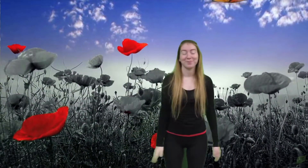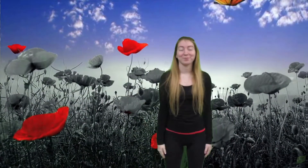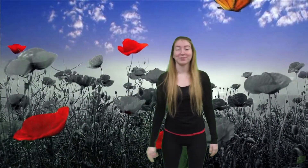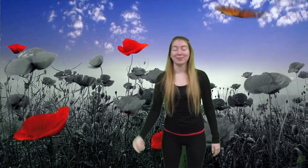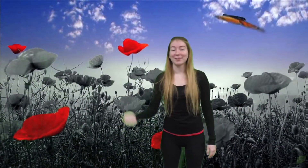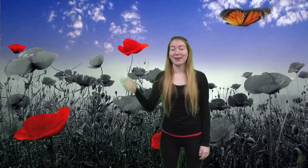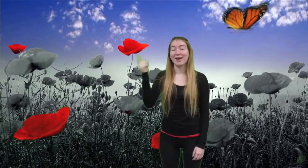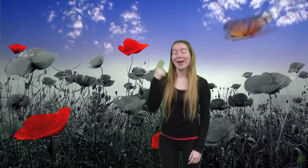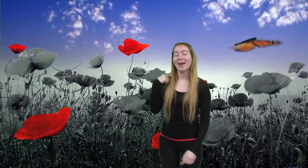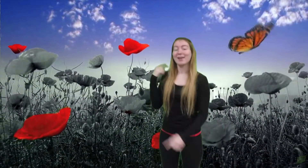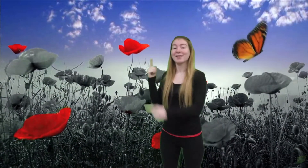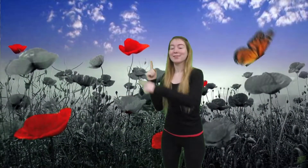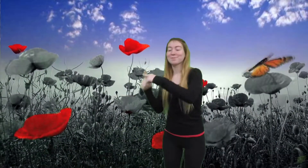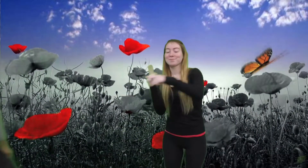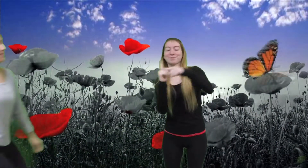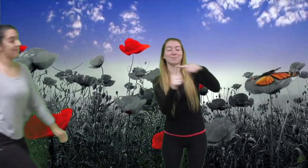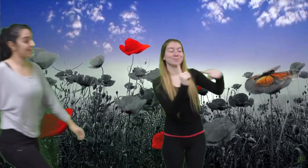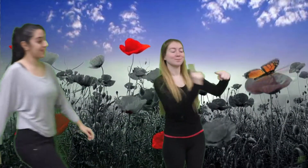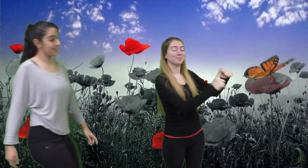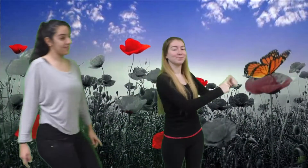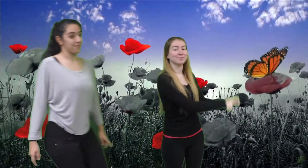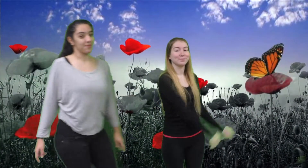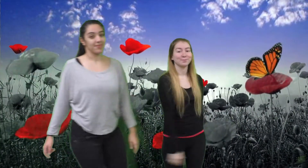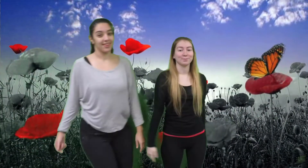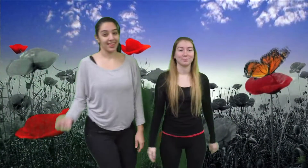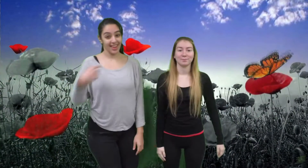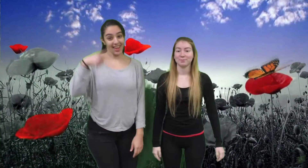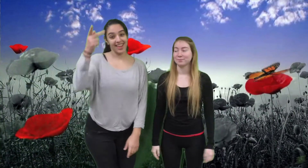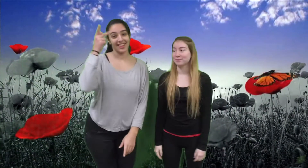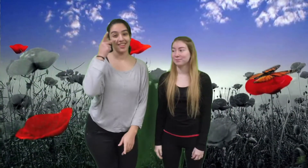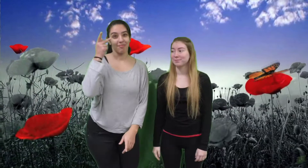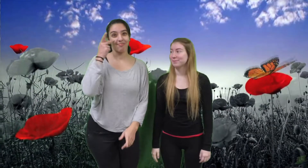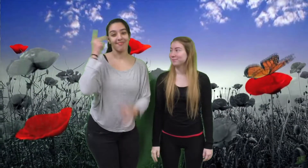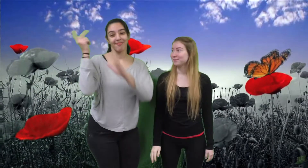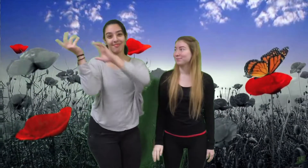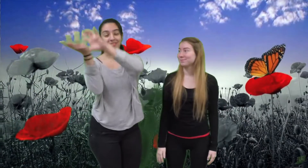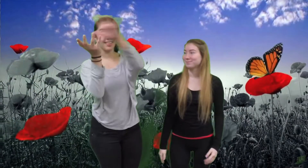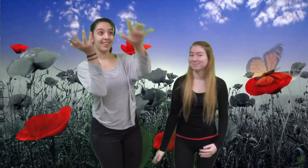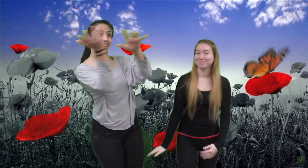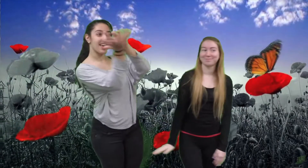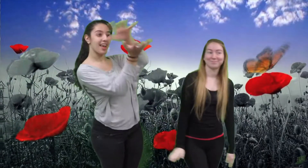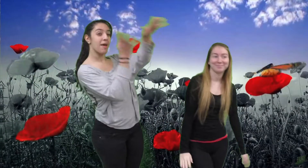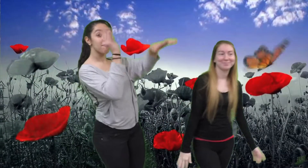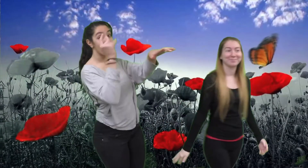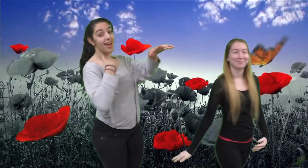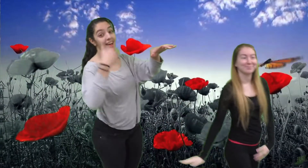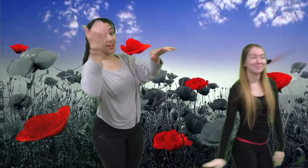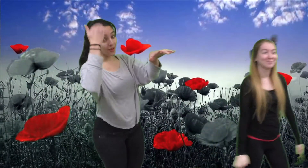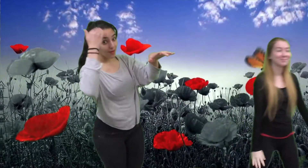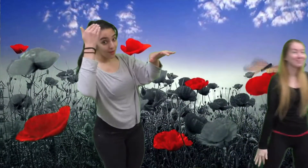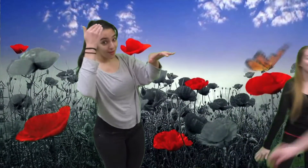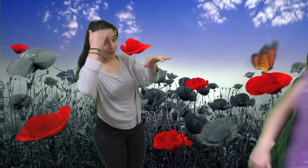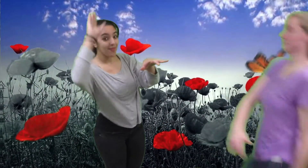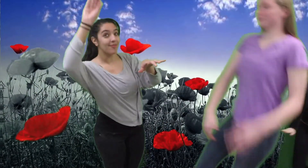Things are looking up I know above the clouds the sun is shining